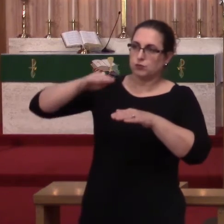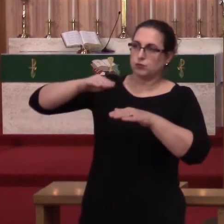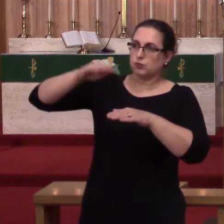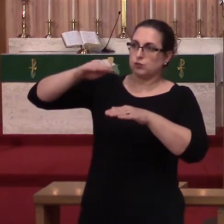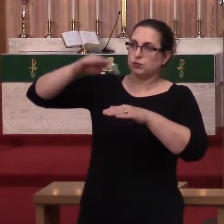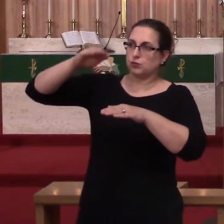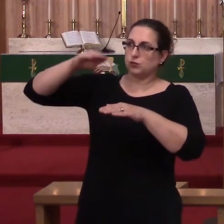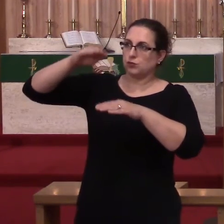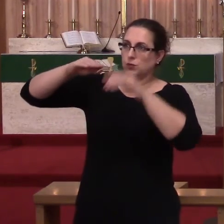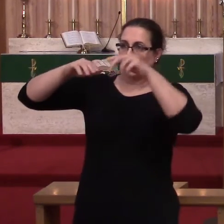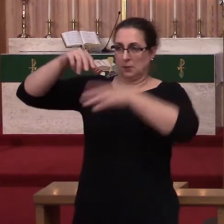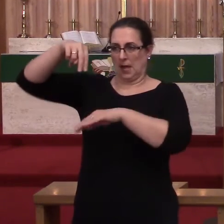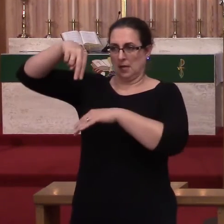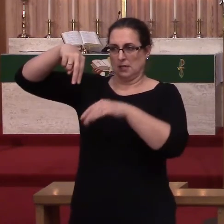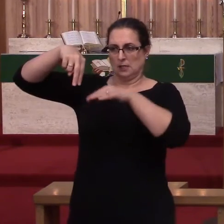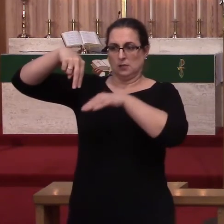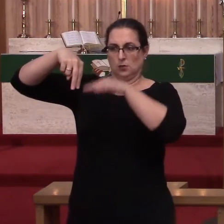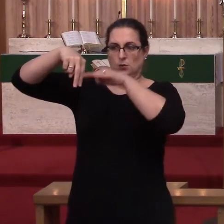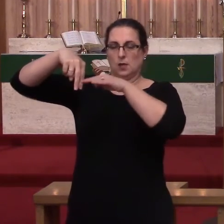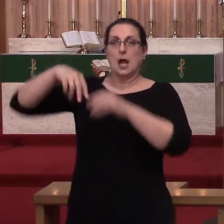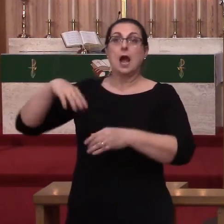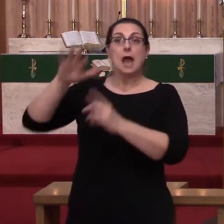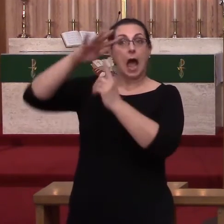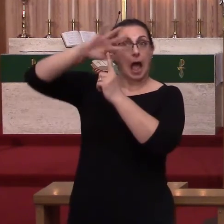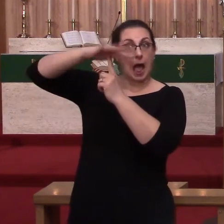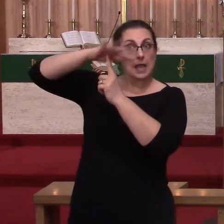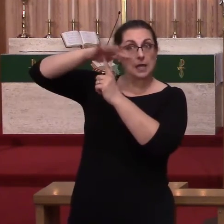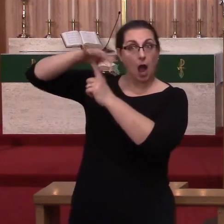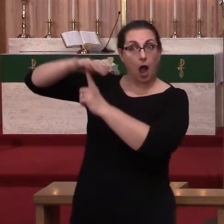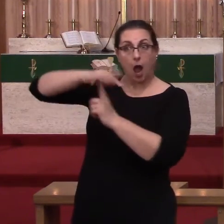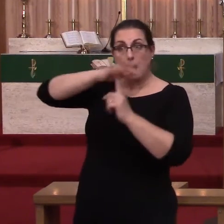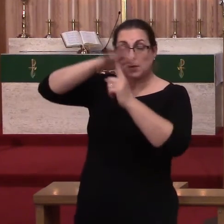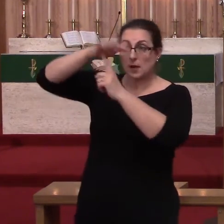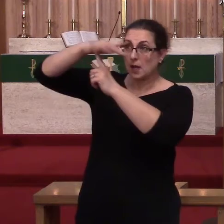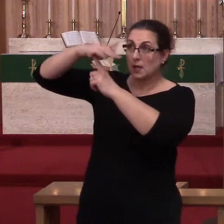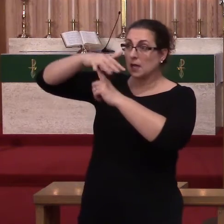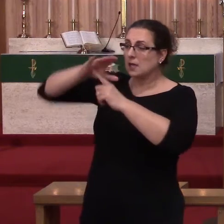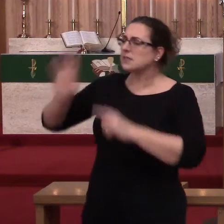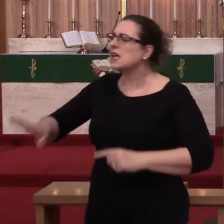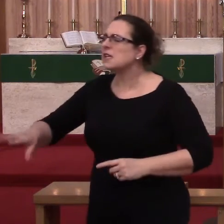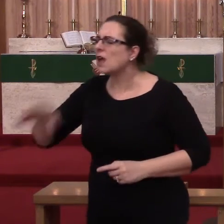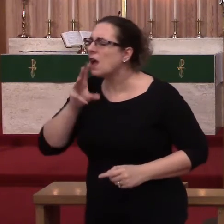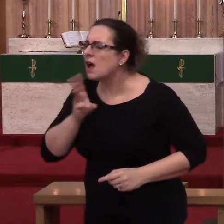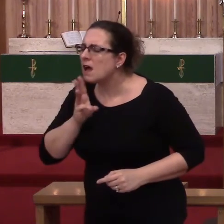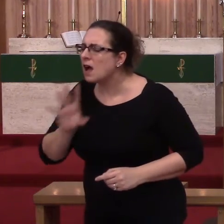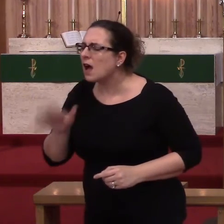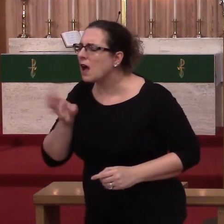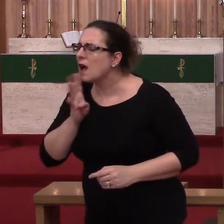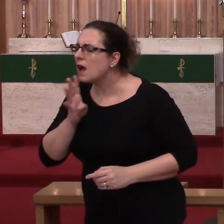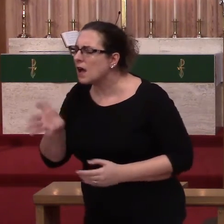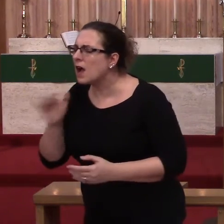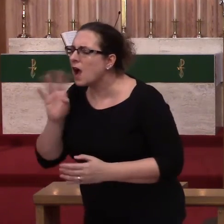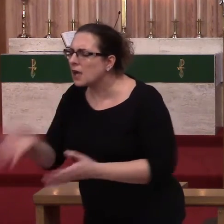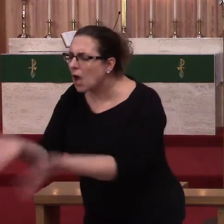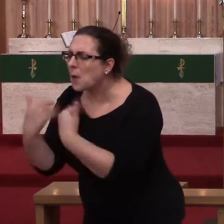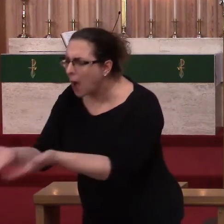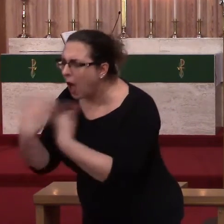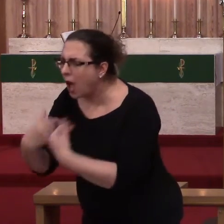to him. And, then a helicopter comes. And, the helicopter over the loudspeaker says, come up. They sit down a